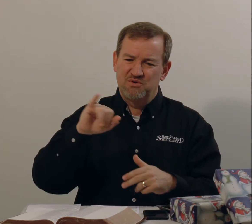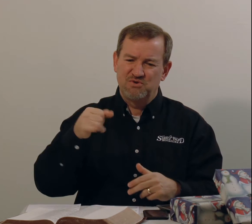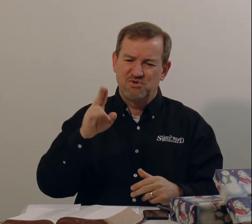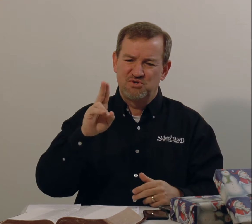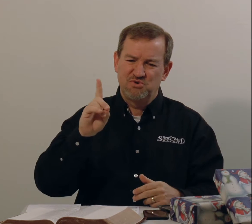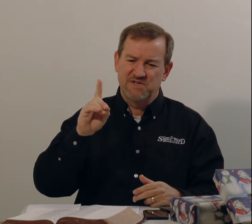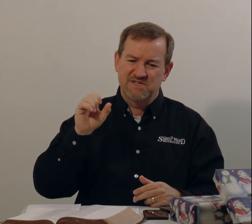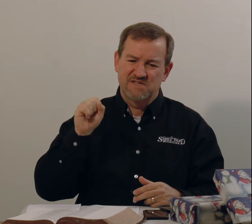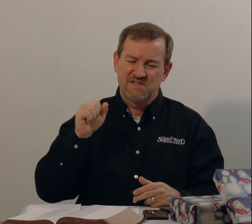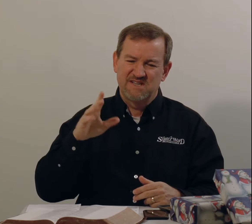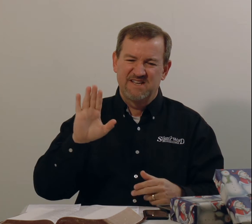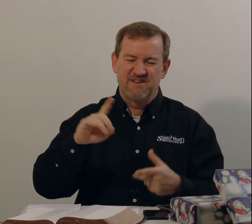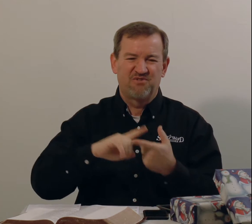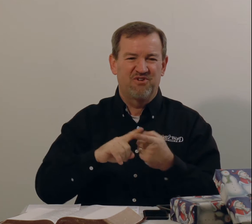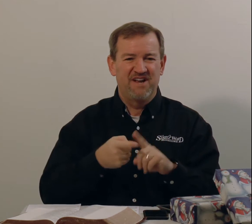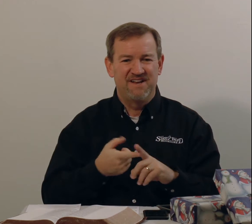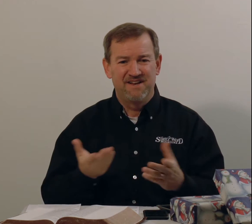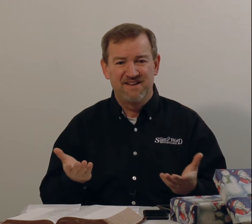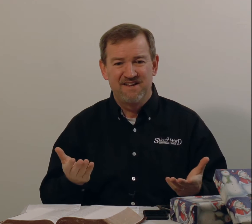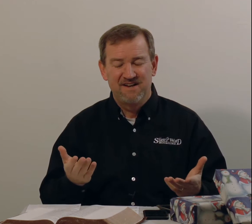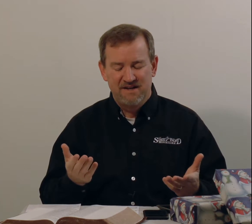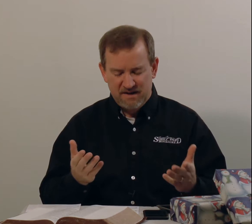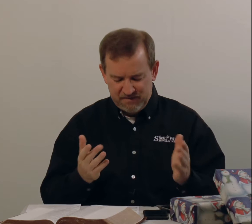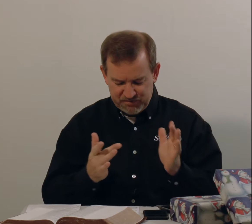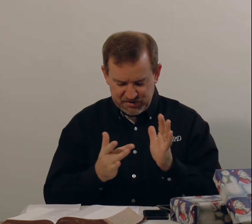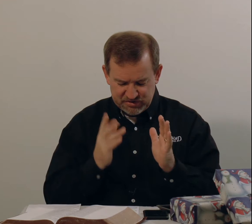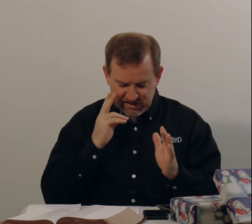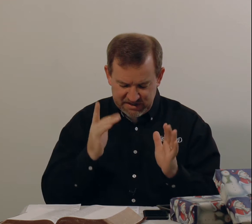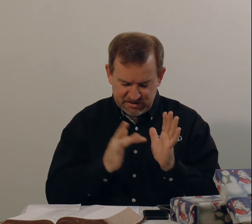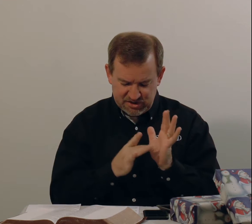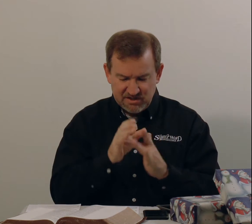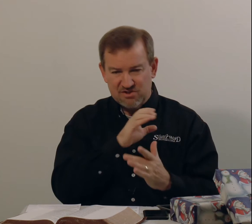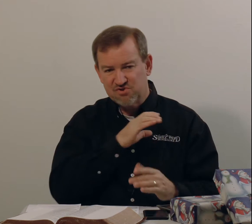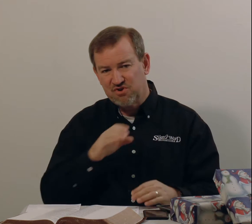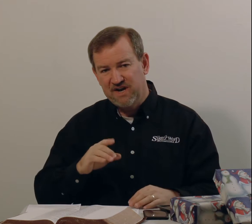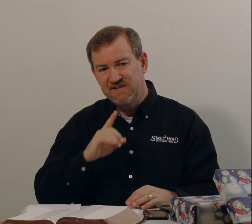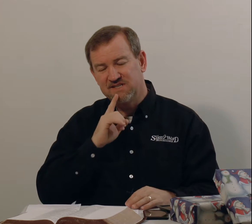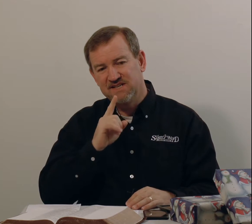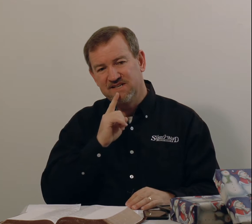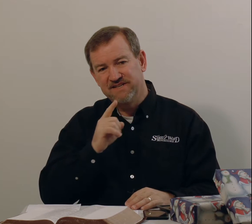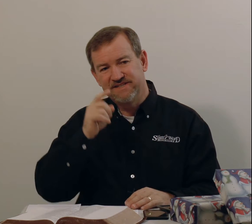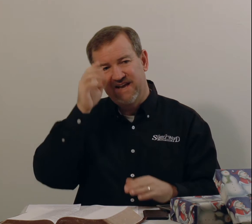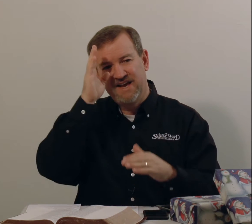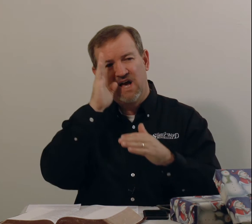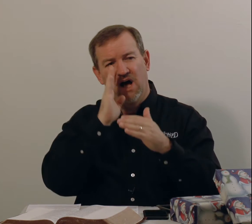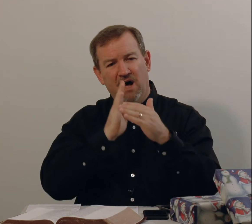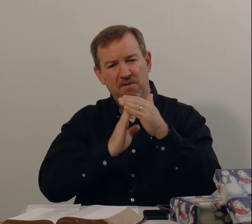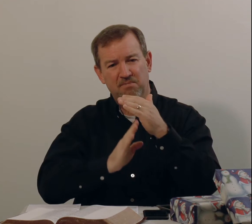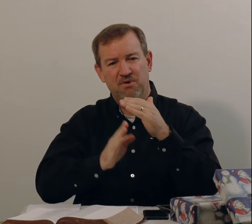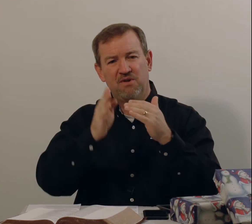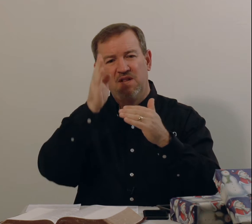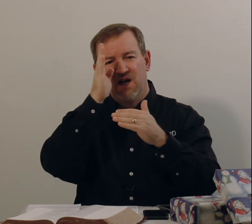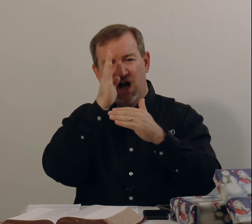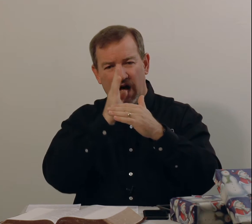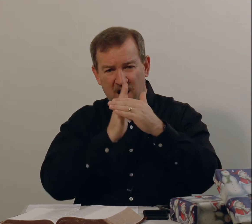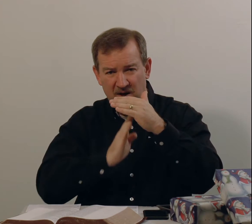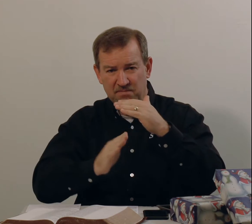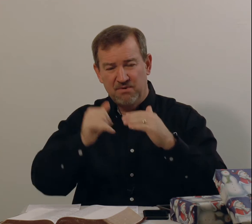Judas his friend. You see, Jesus Christ is a humble, humble